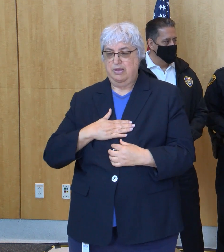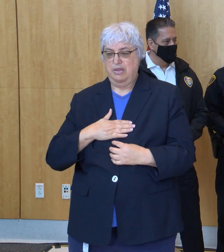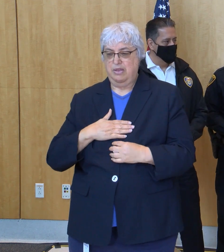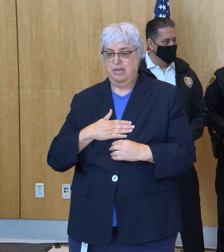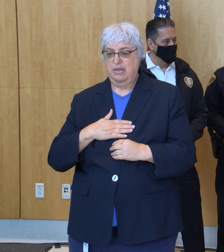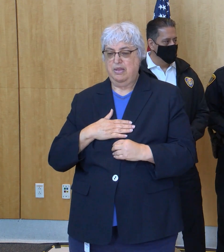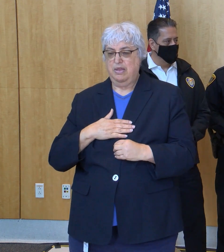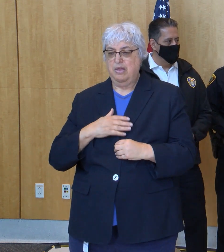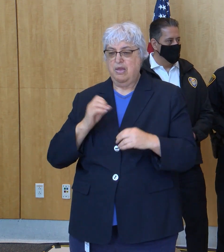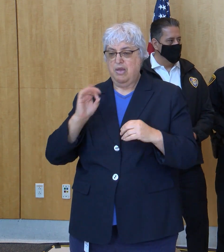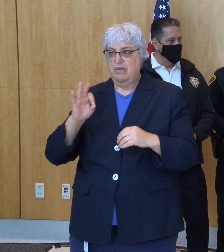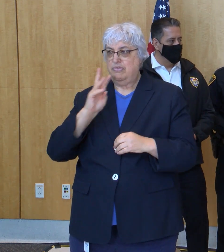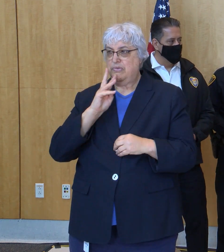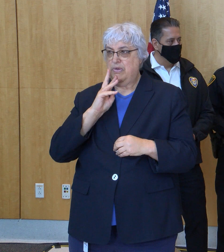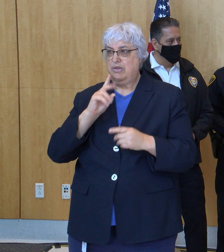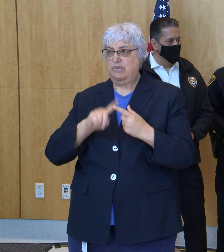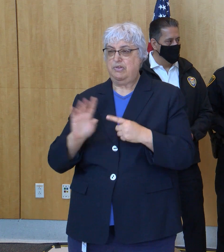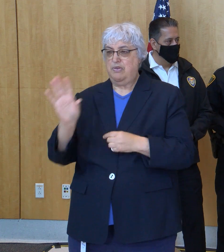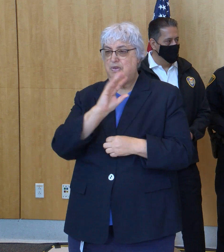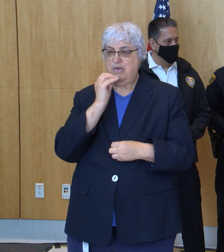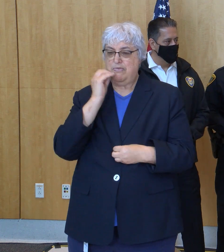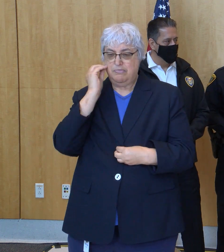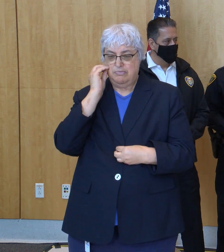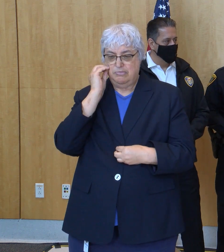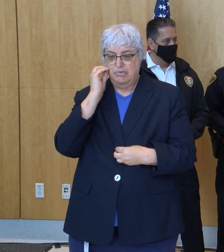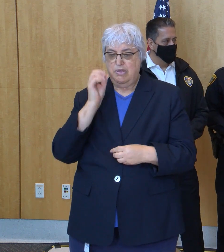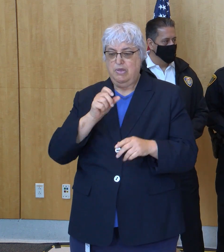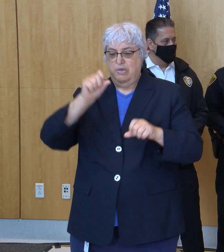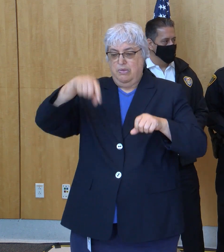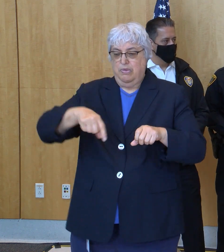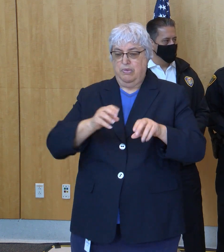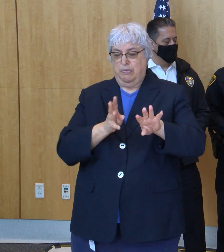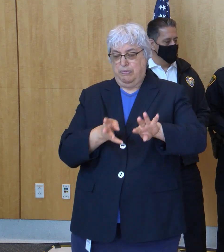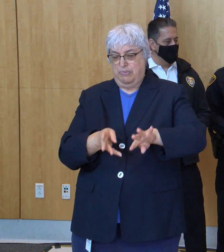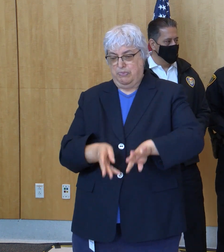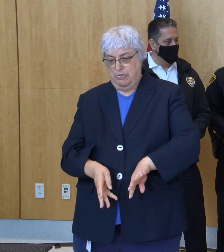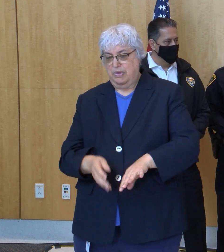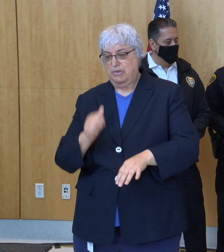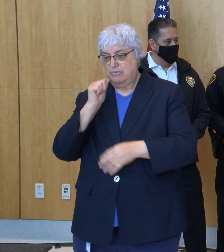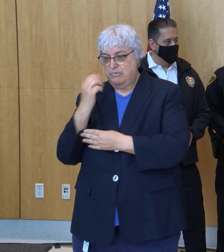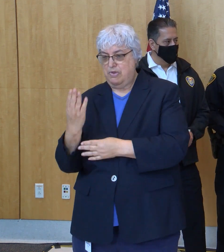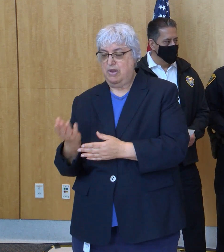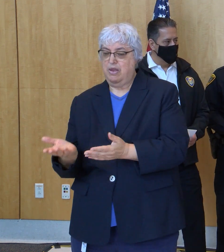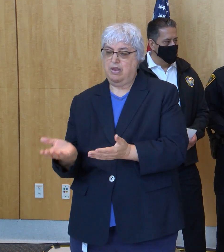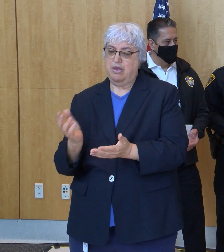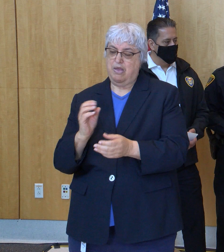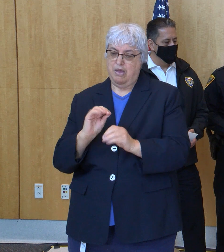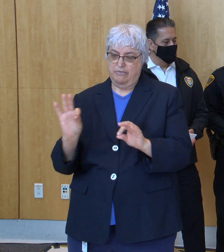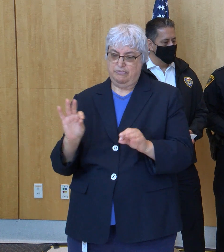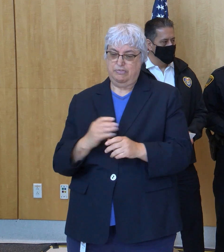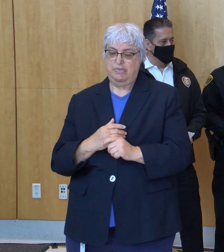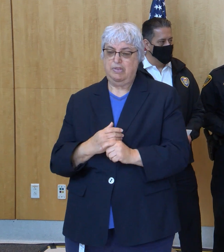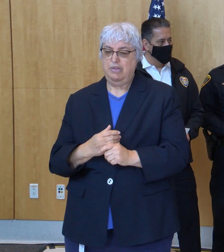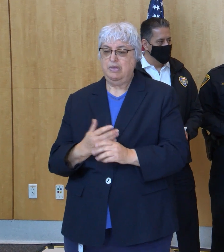strongly consider turning off the water to your house and draining the pipes for the night. You can turn it back on in the morning. So this